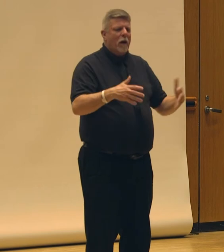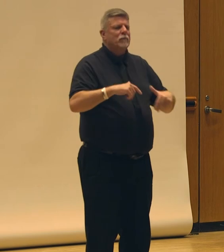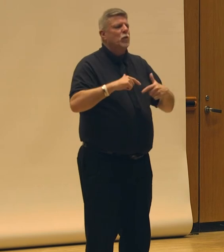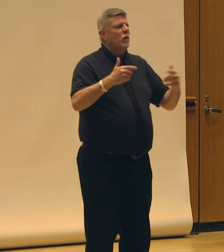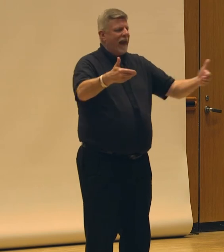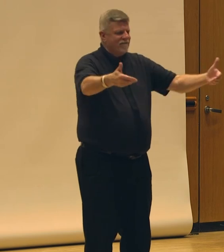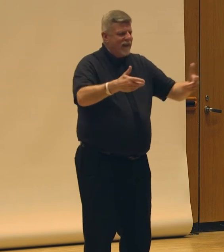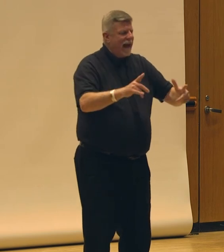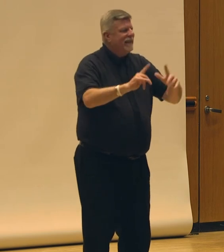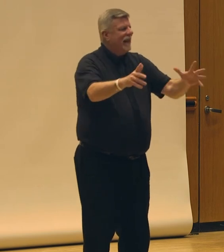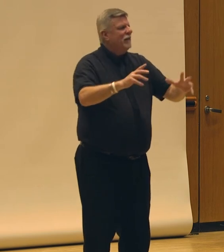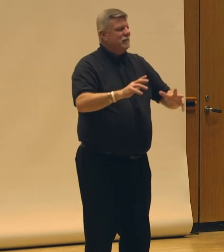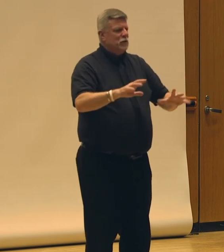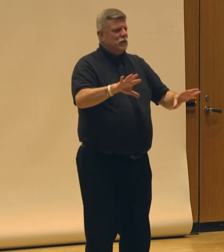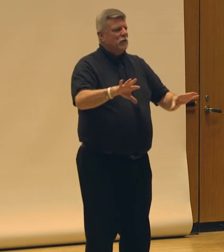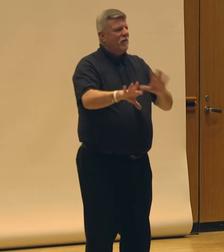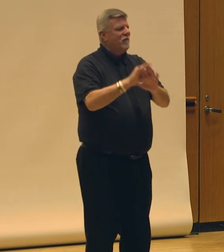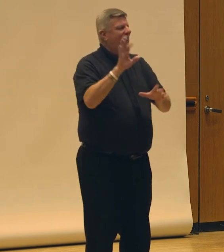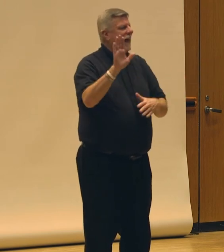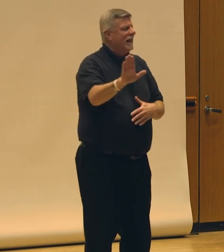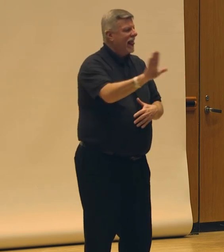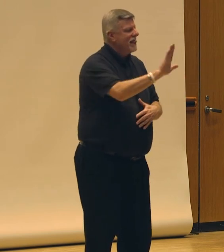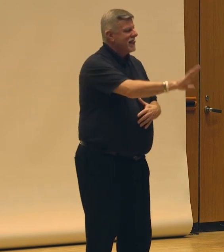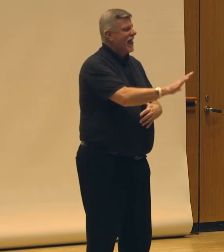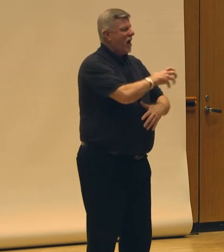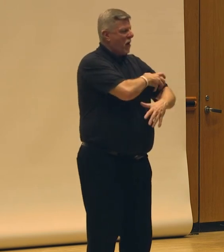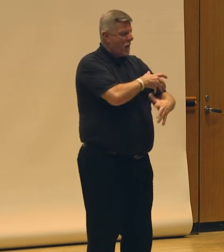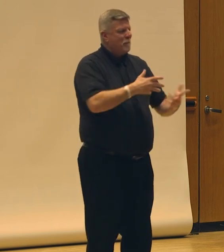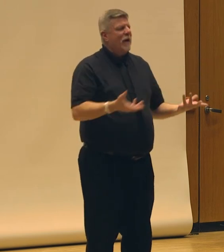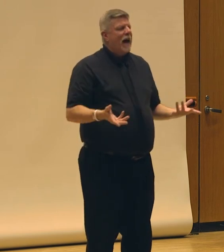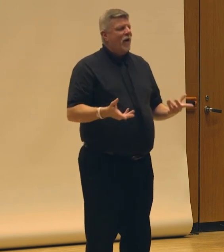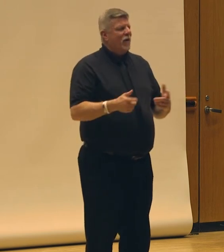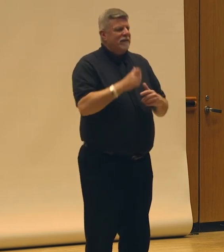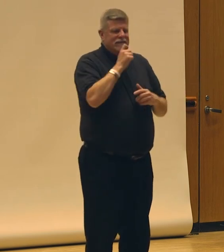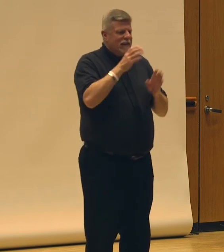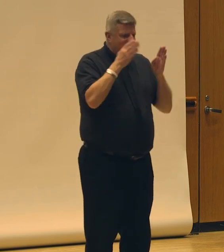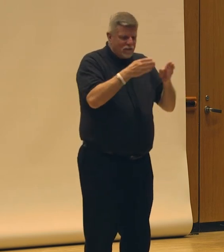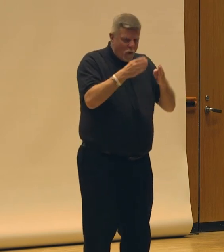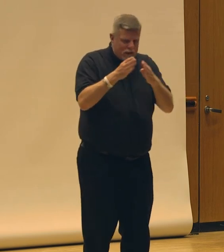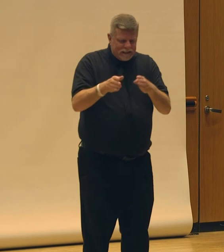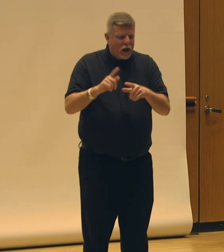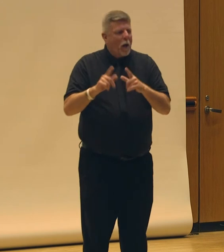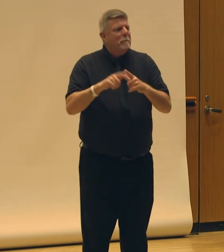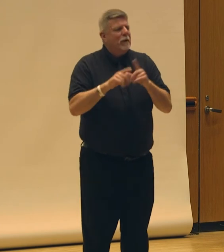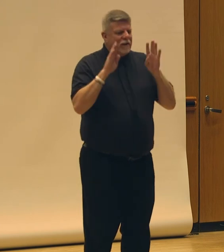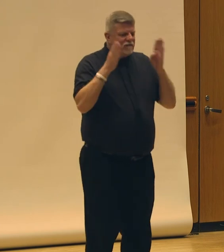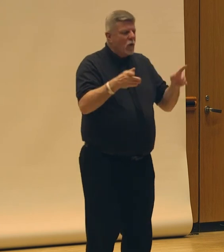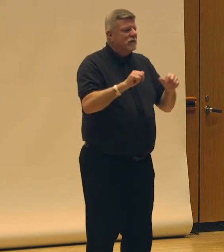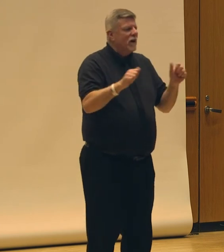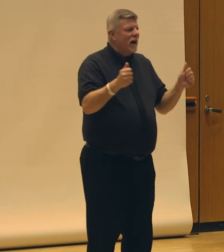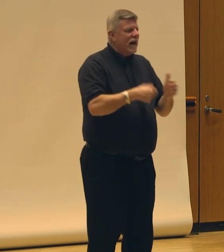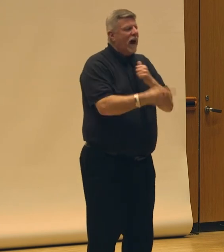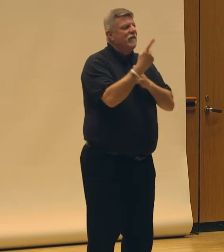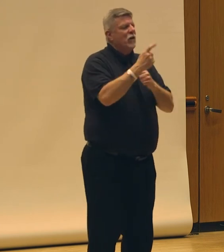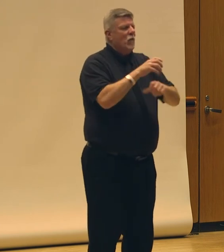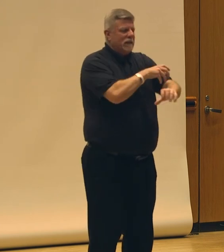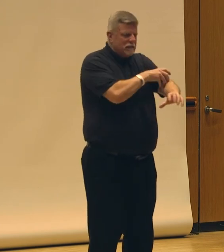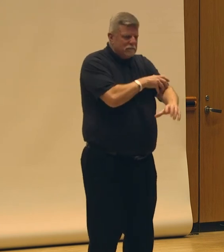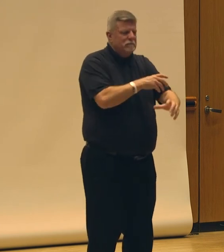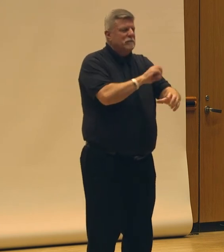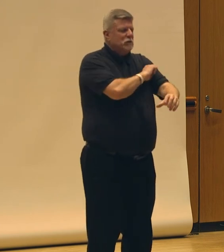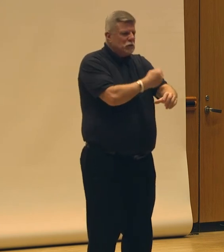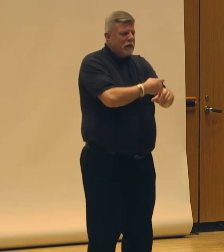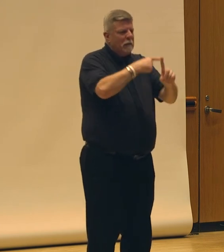strengths. And that furthered the project and wasn't focusing on anyone's weaknesses, but everyone's strengths to help move things together forward.